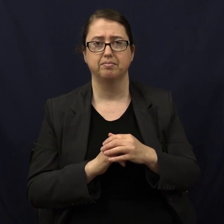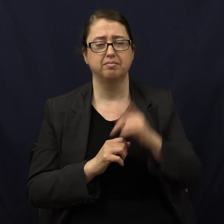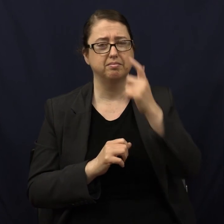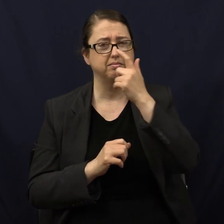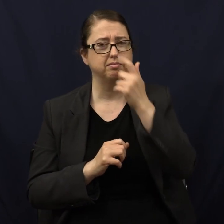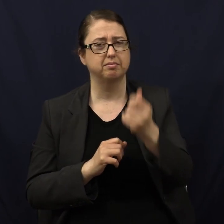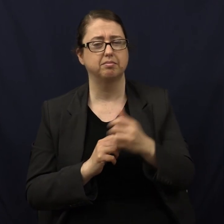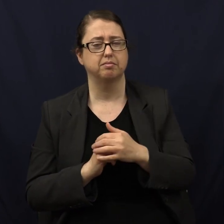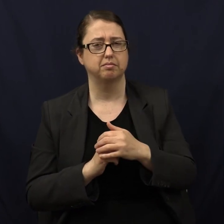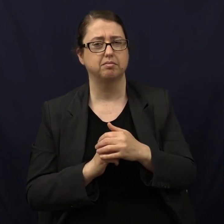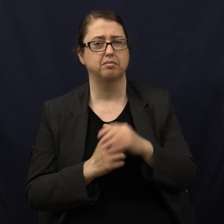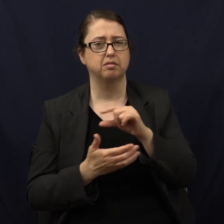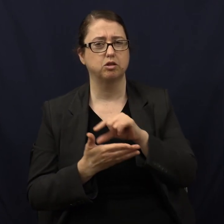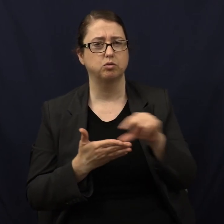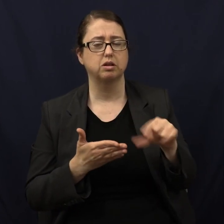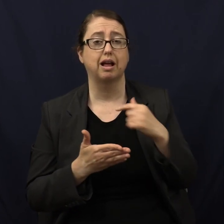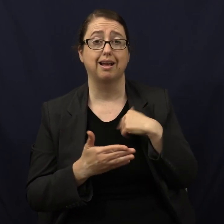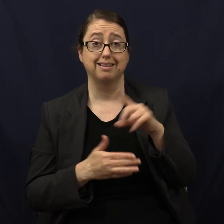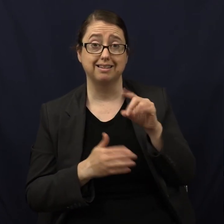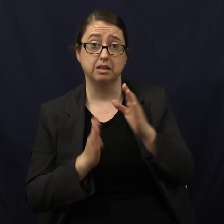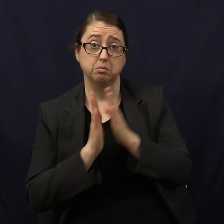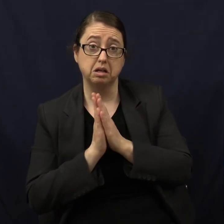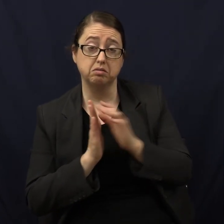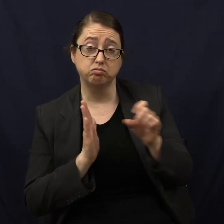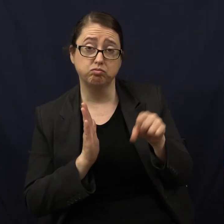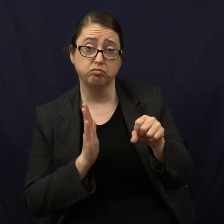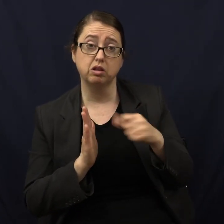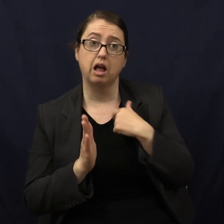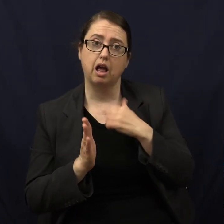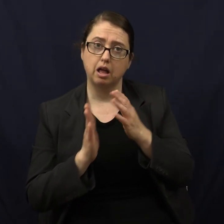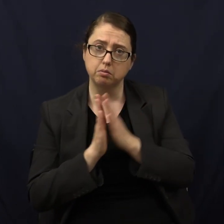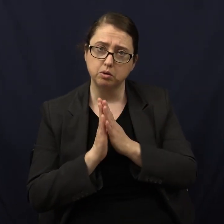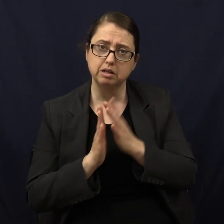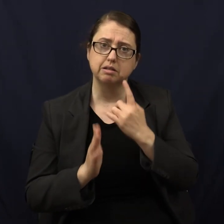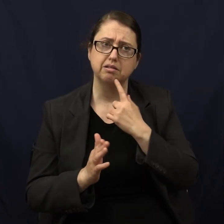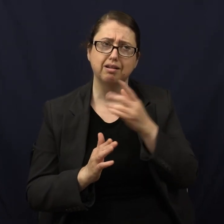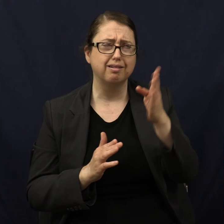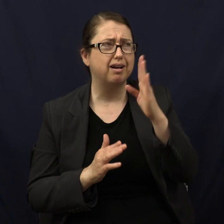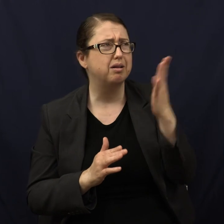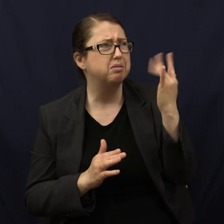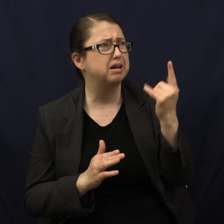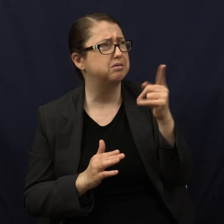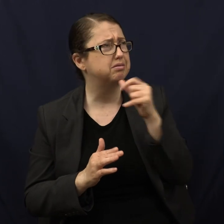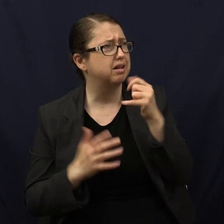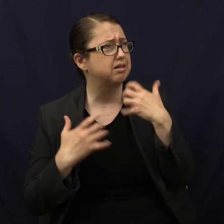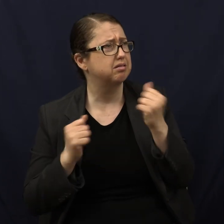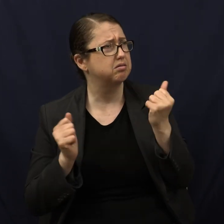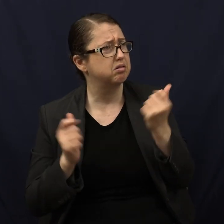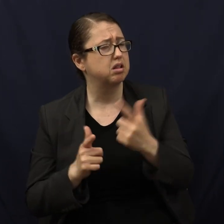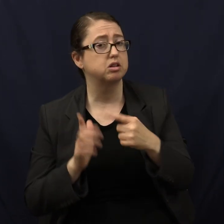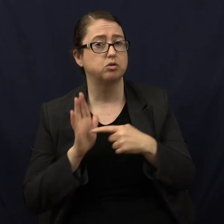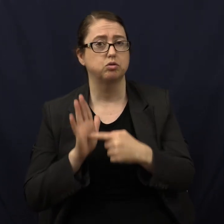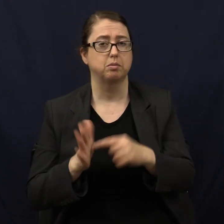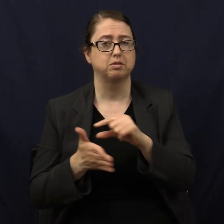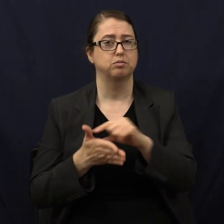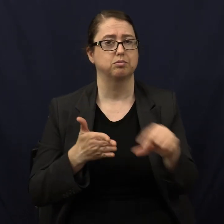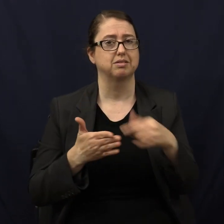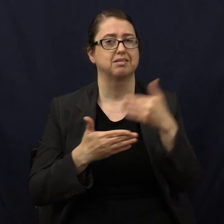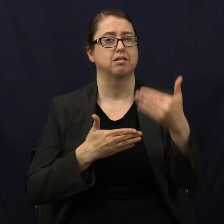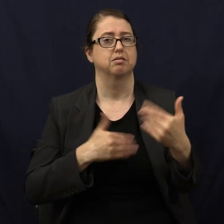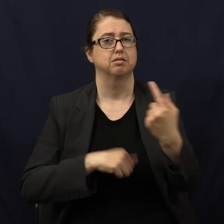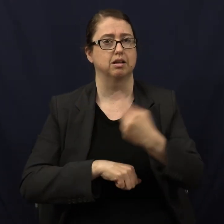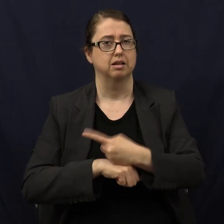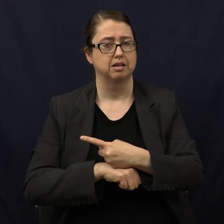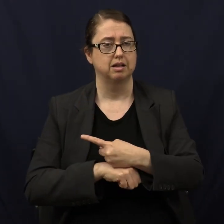This is an interesting passage, because I prayed. I prayed. I'm like, God, why? Why didn't you heal everyone? He showed me this passage the next day.